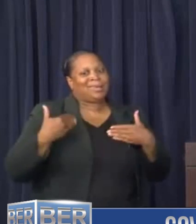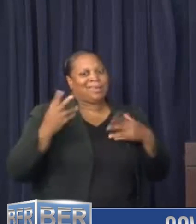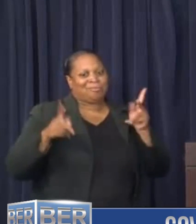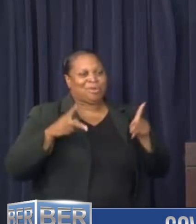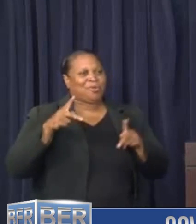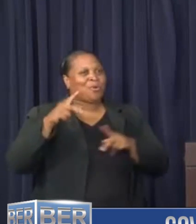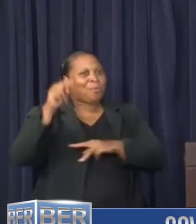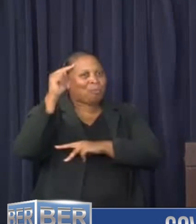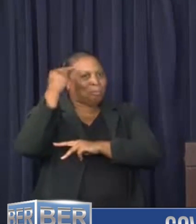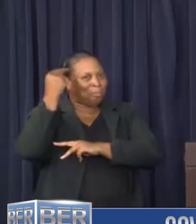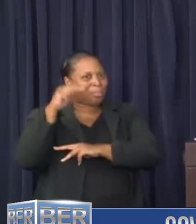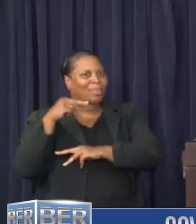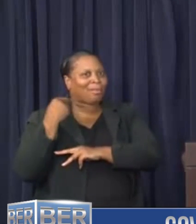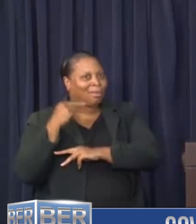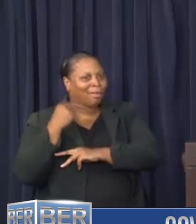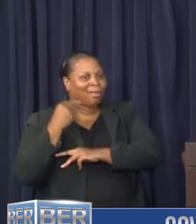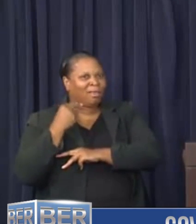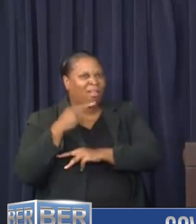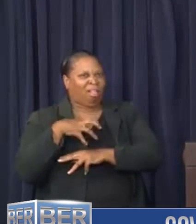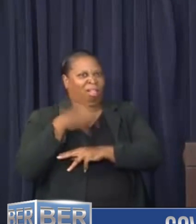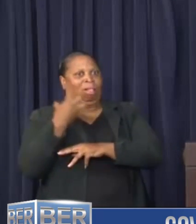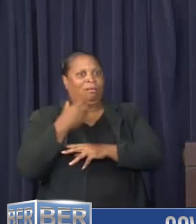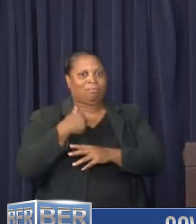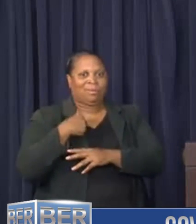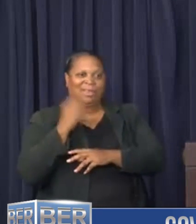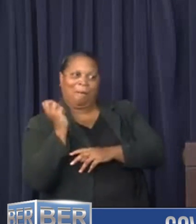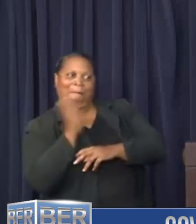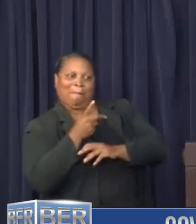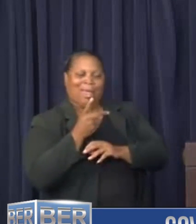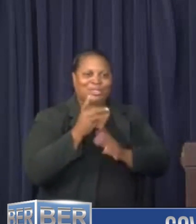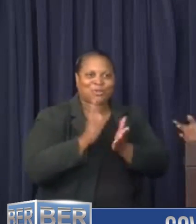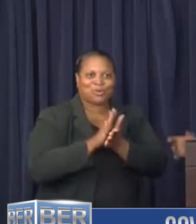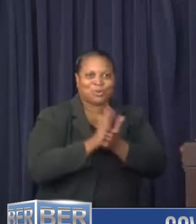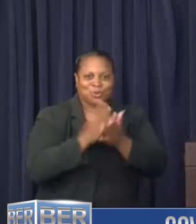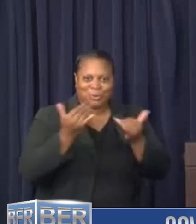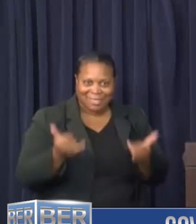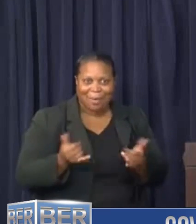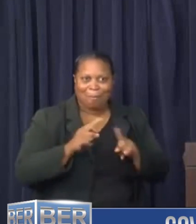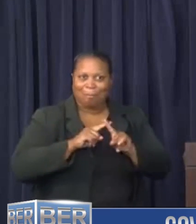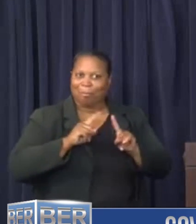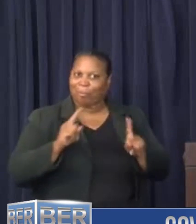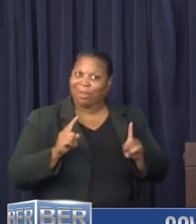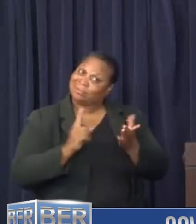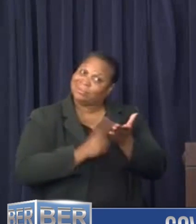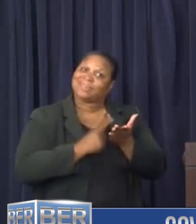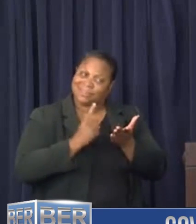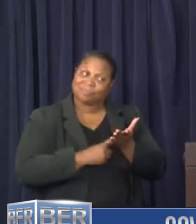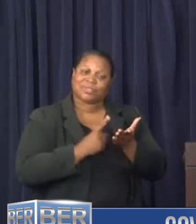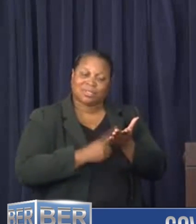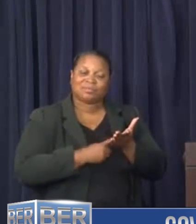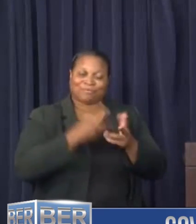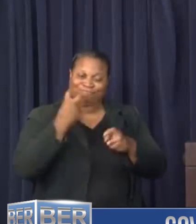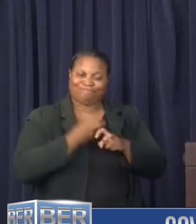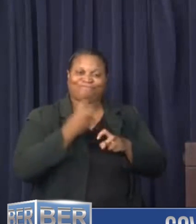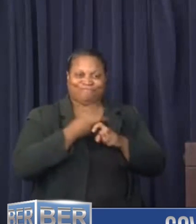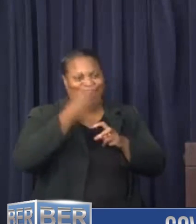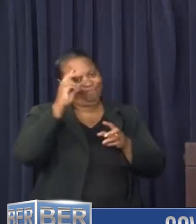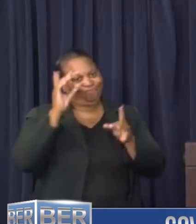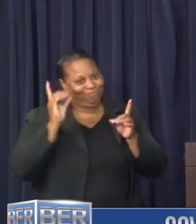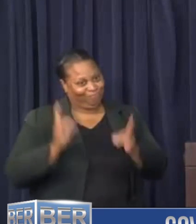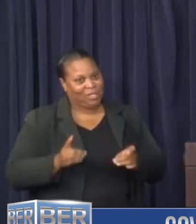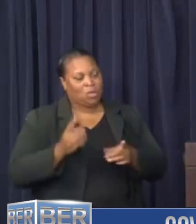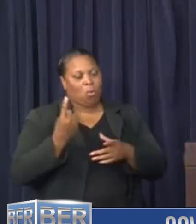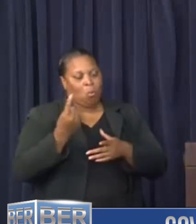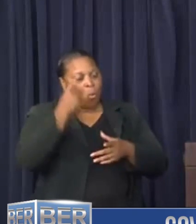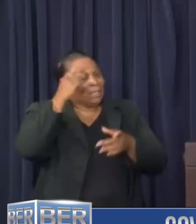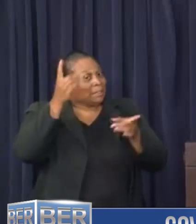and my nephew, they're really, really mad at me because they had to go back to school today. But sometimes we have to make difficult decisions. And one